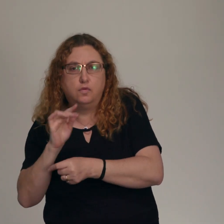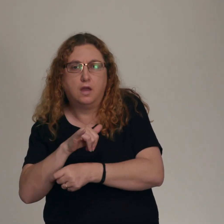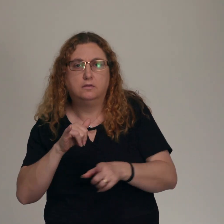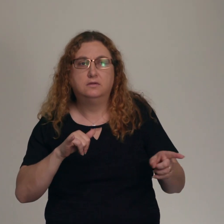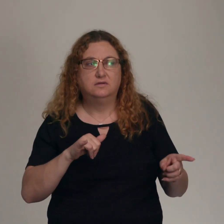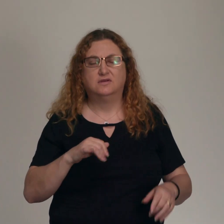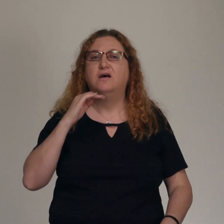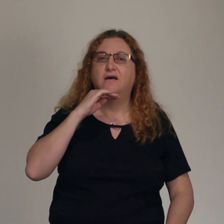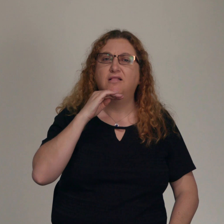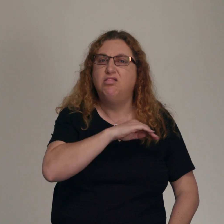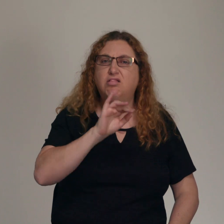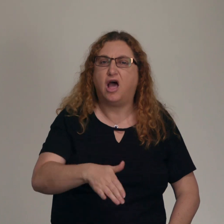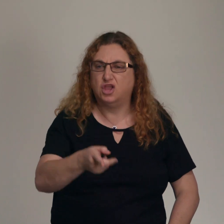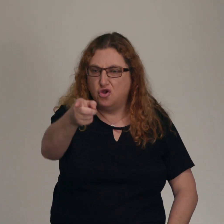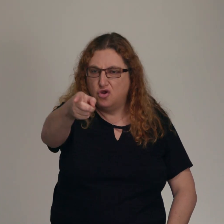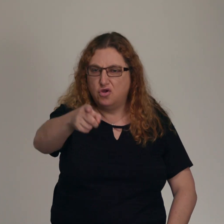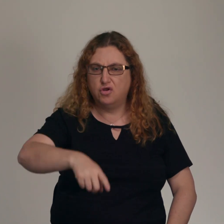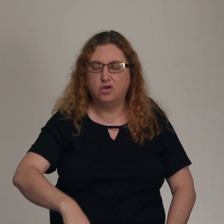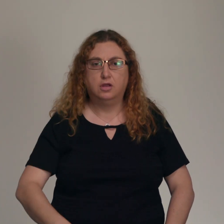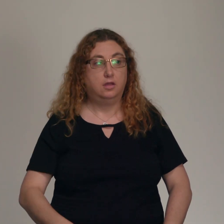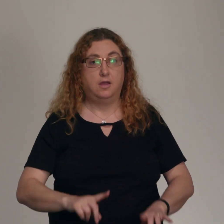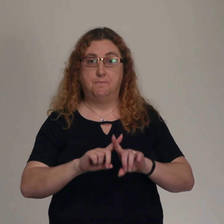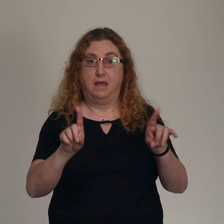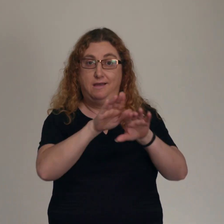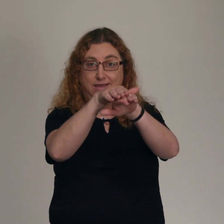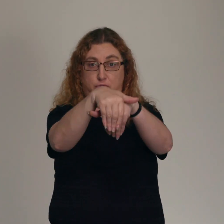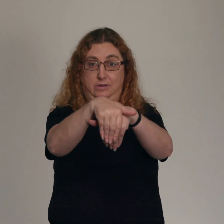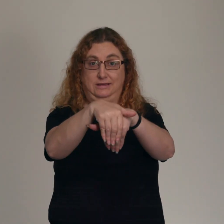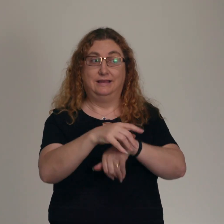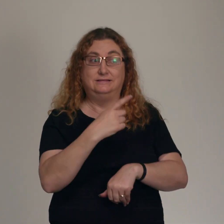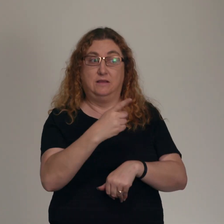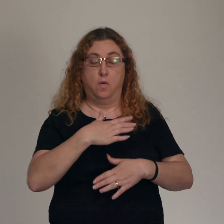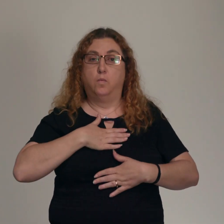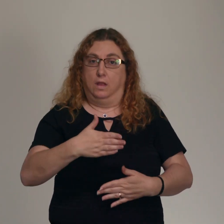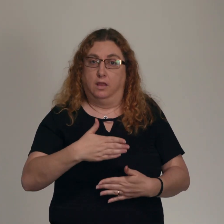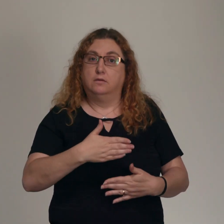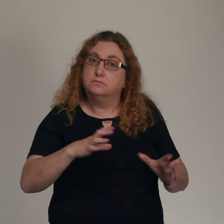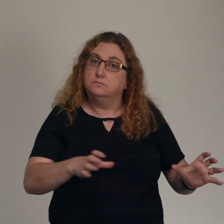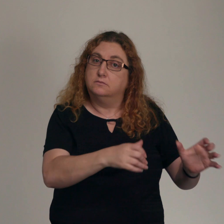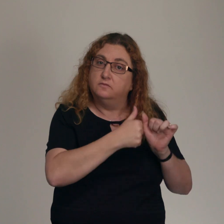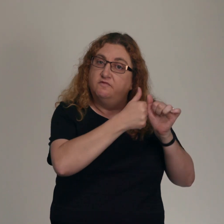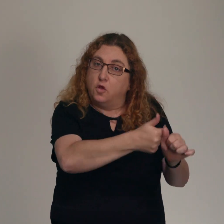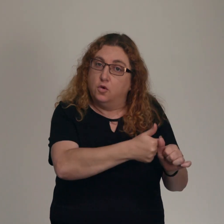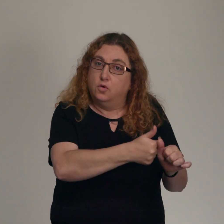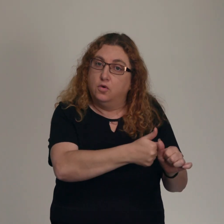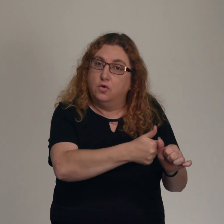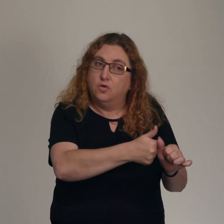But a hypocrite was someone who was willing to do the actions without the underlying motive